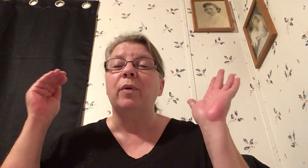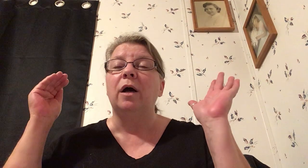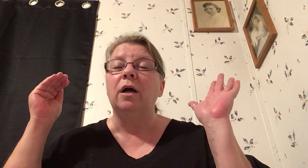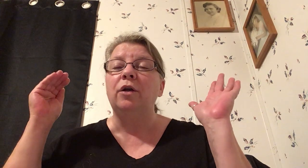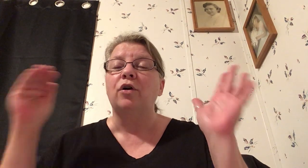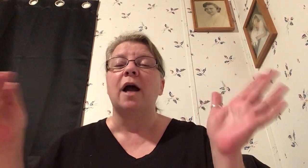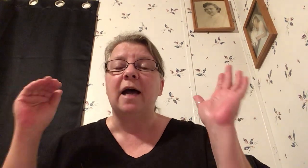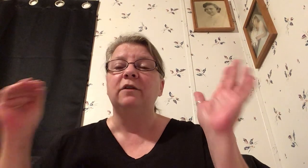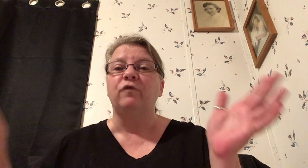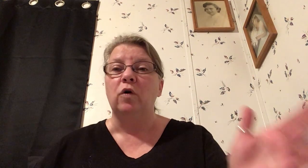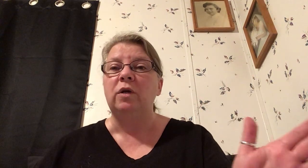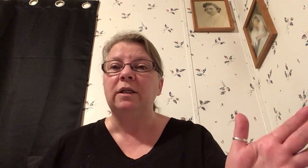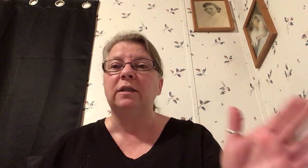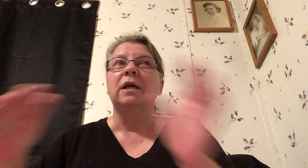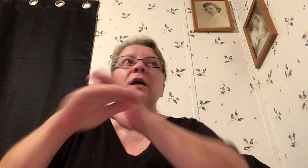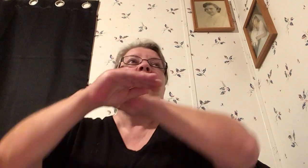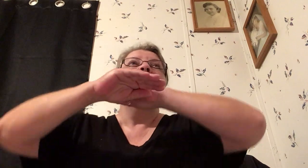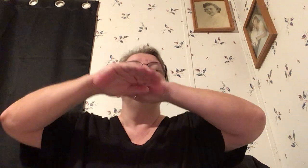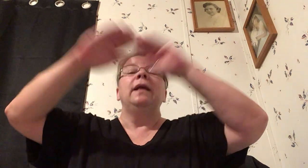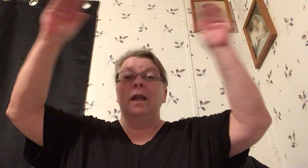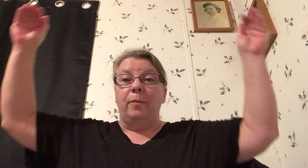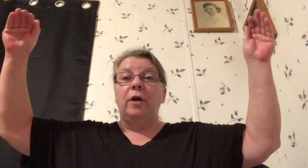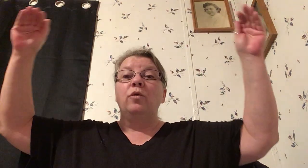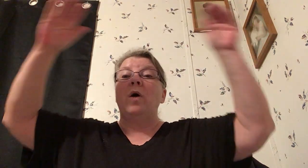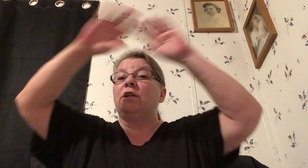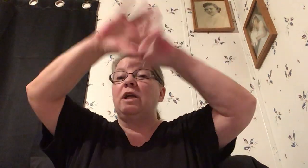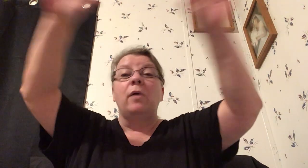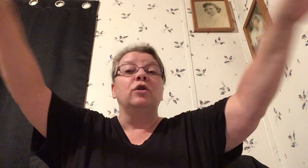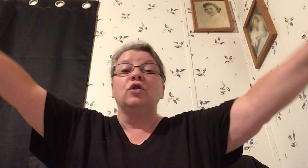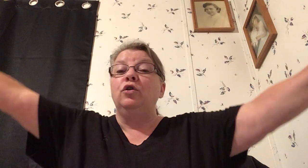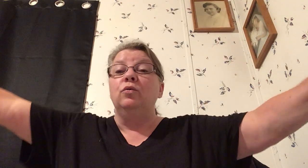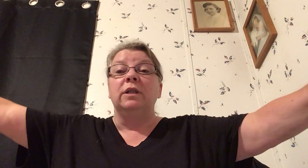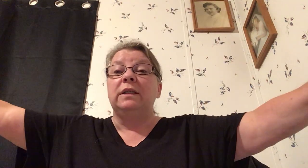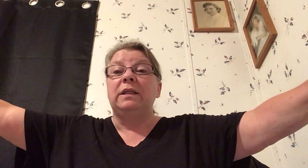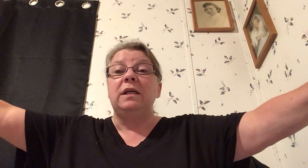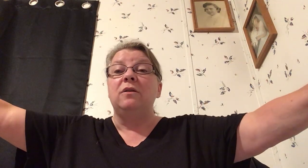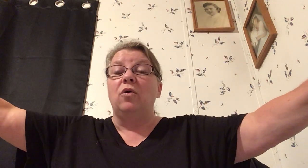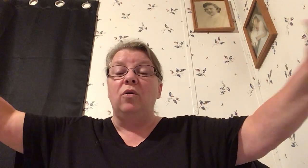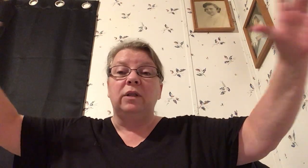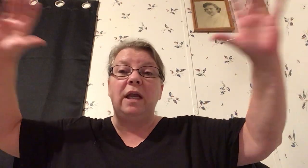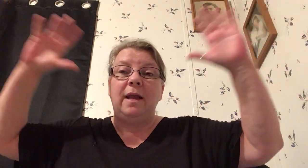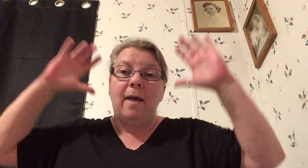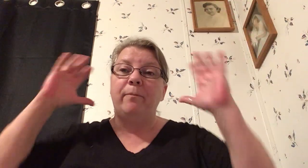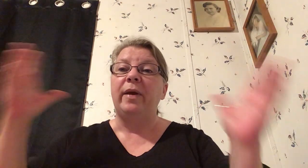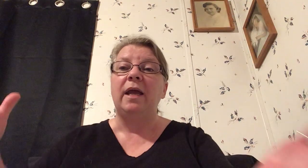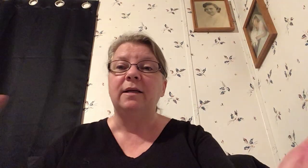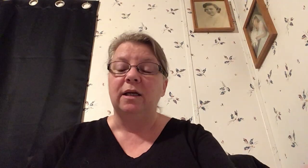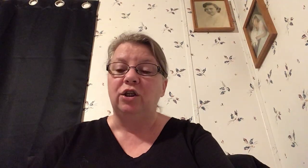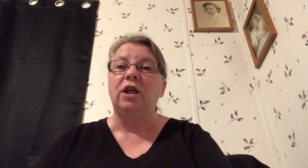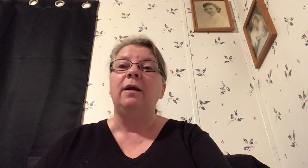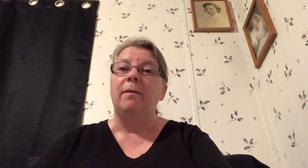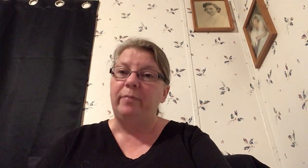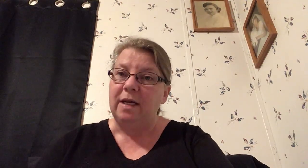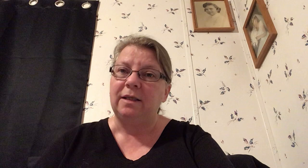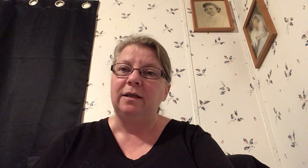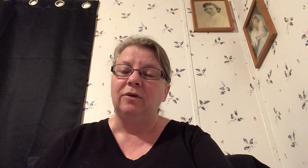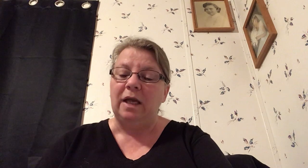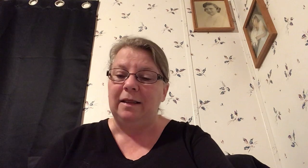your eyes focused get up on your watchtower so you can see the whole thing and pay attention and be still and